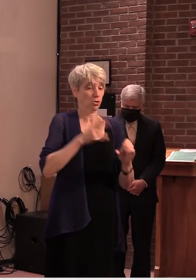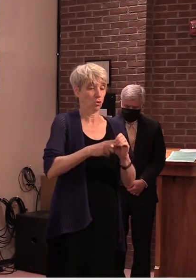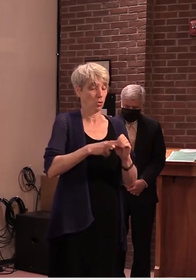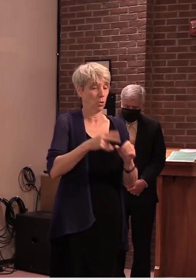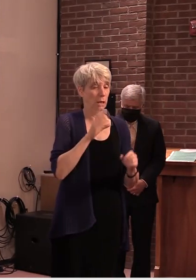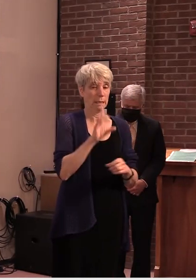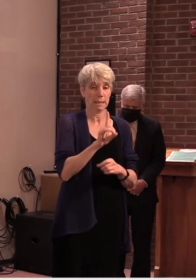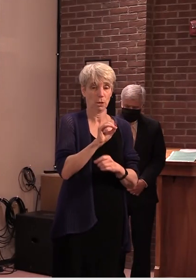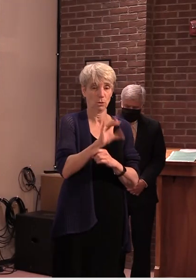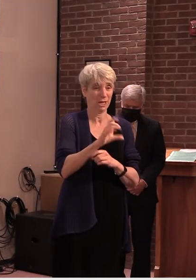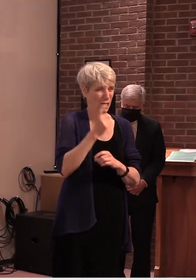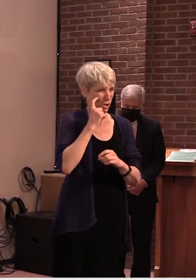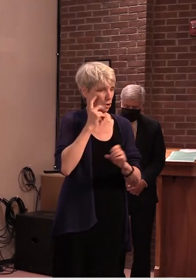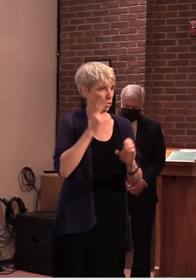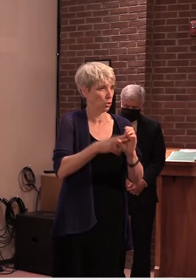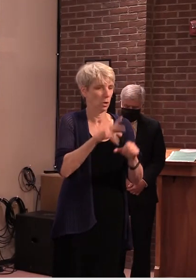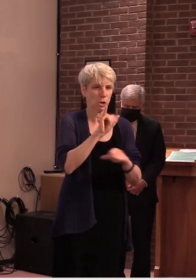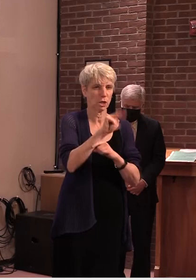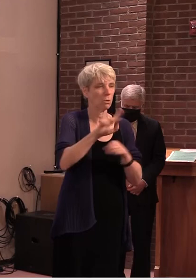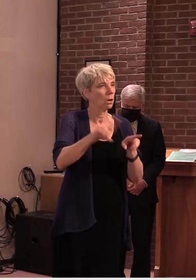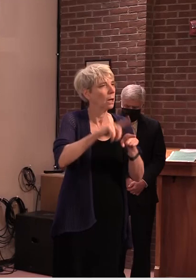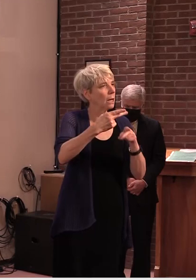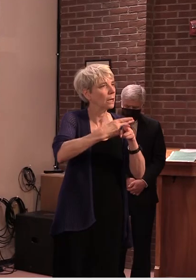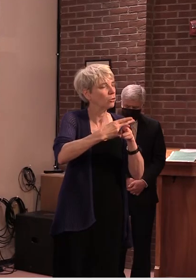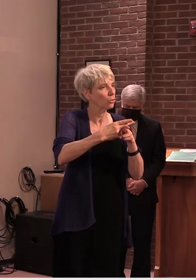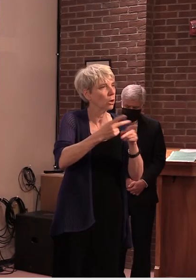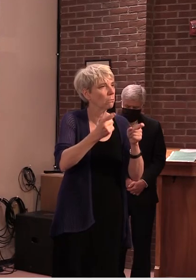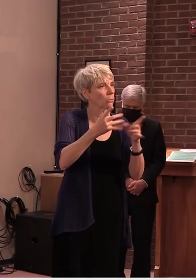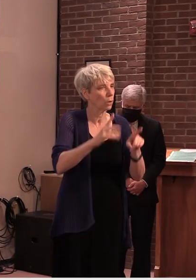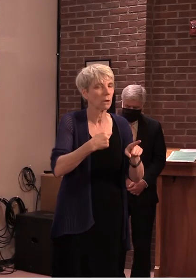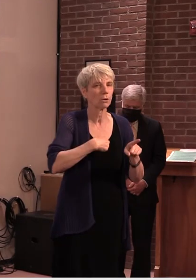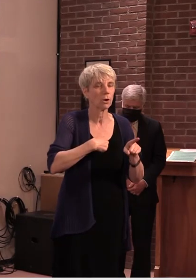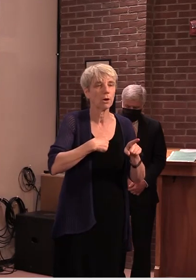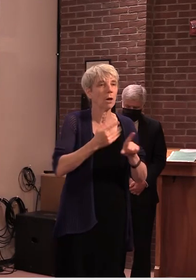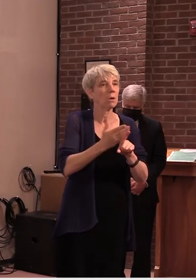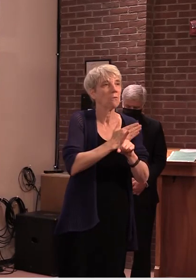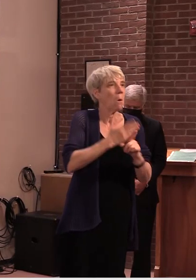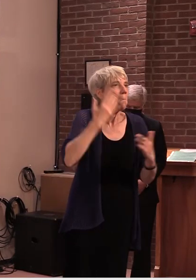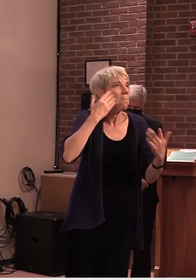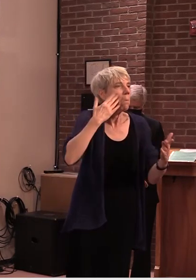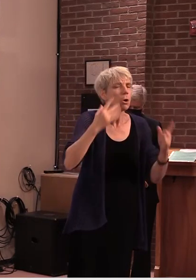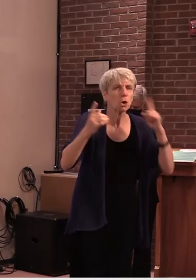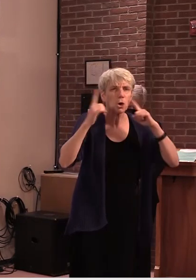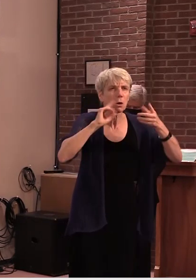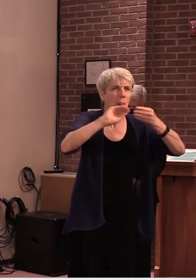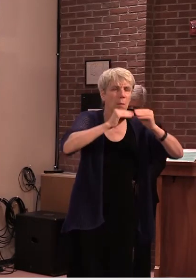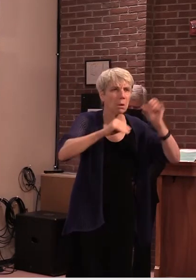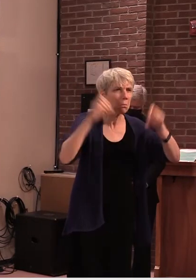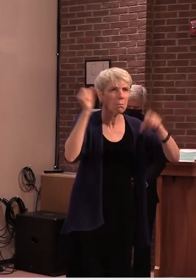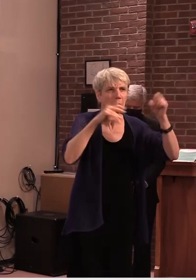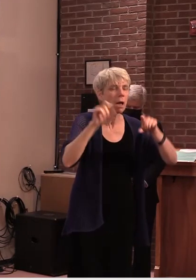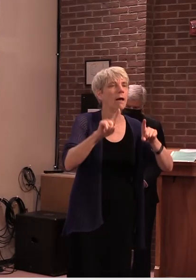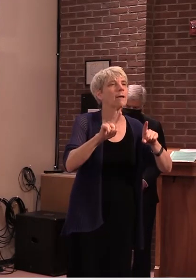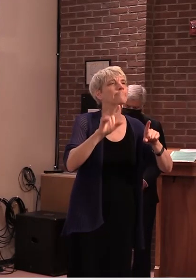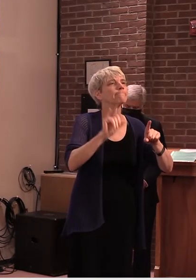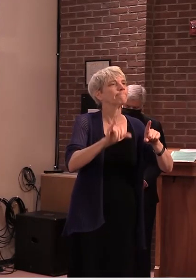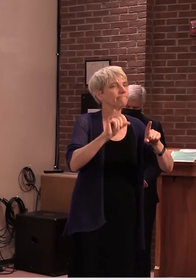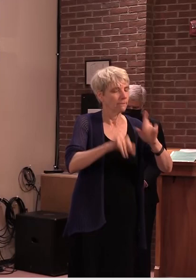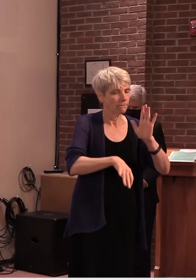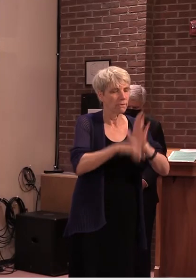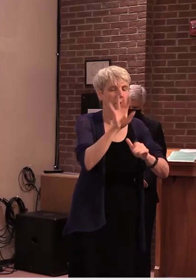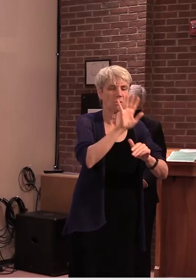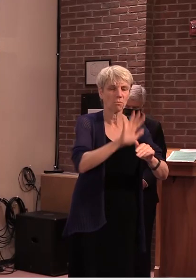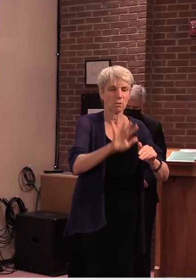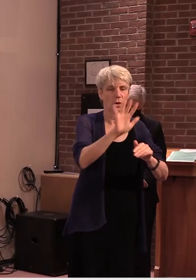came on board in january because i've heard these figures thrown around and you know what i will tell you it's about 26